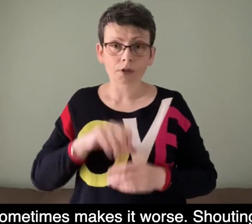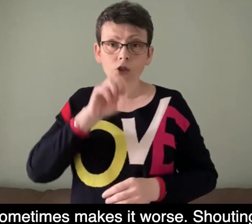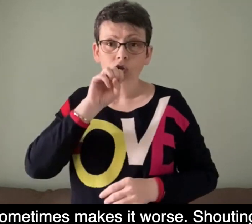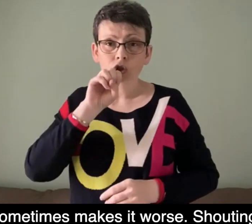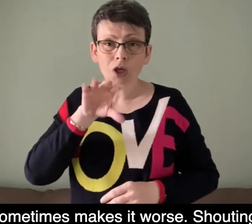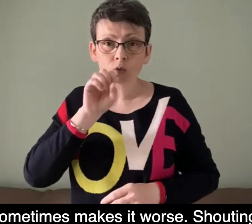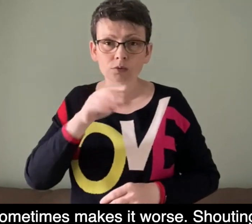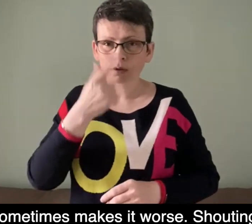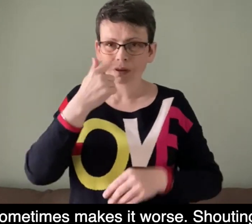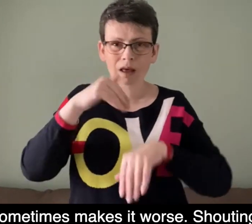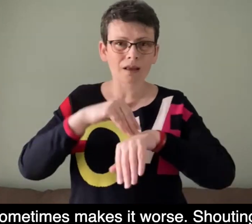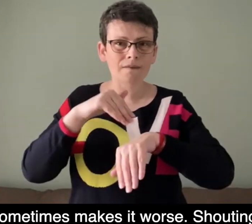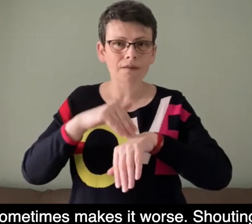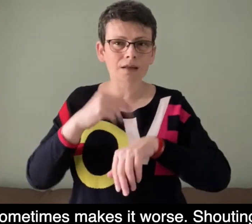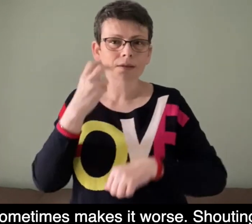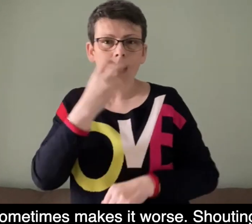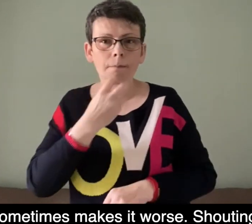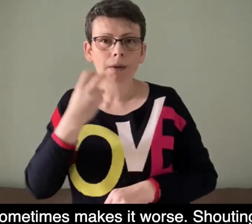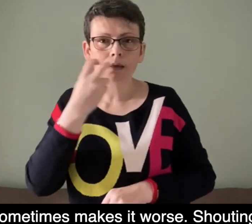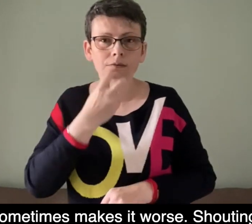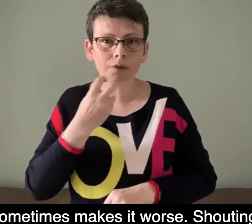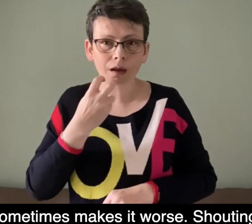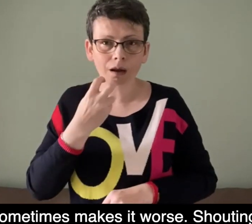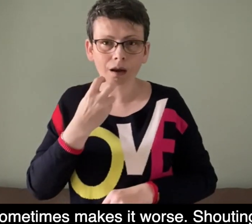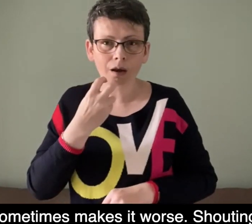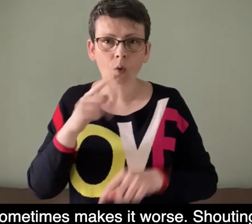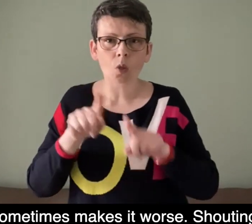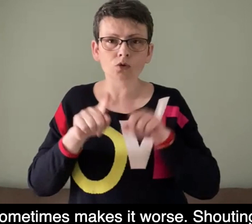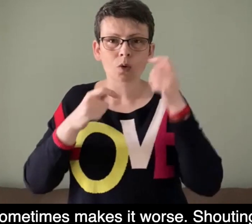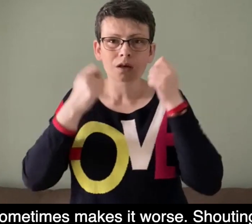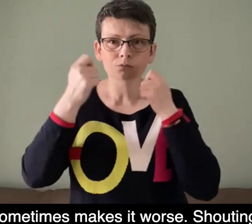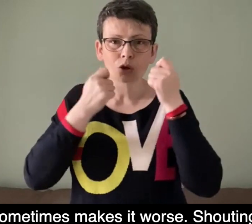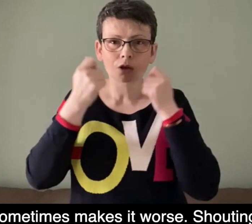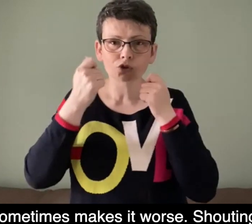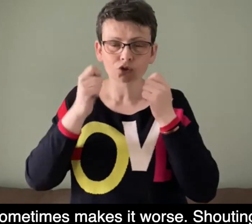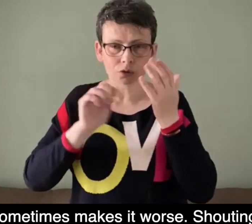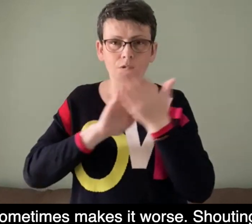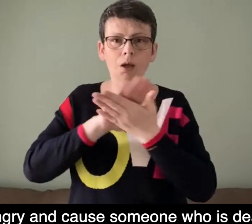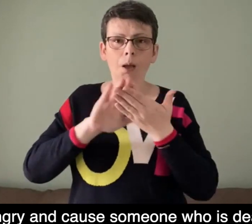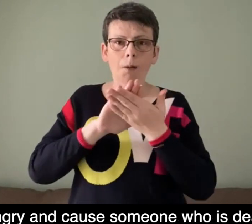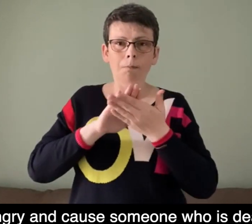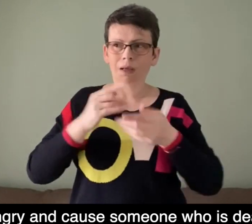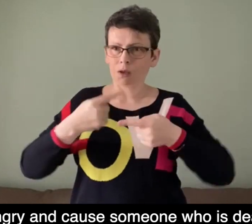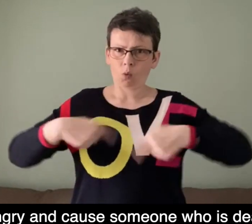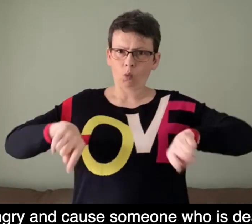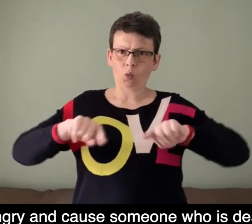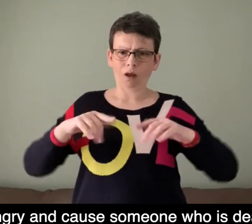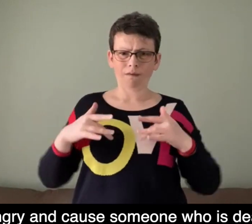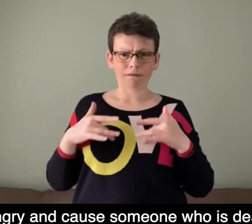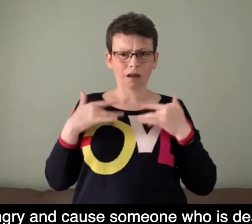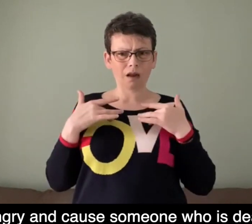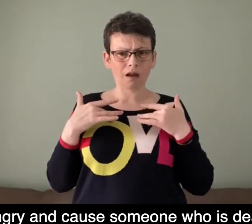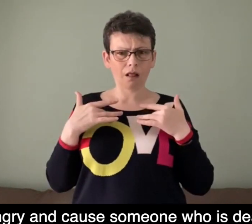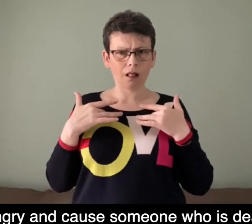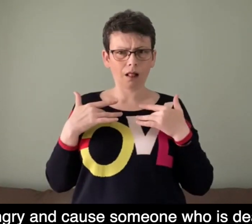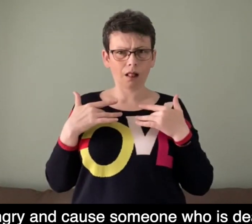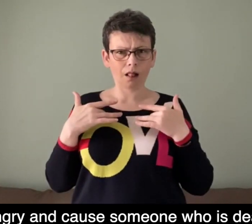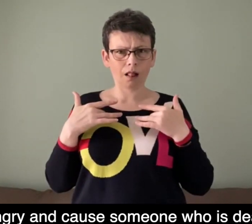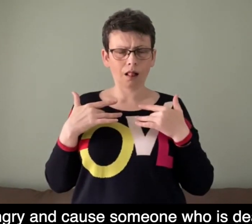Shouting affects lip patterns and facial expressions, which can make you look angry and cause someone who is Deaf or